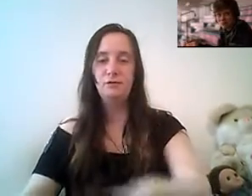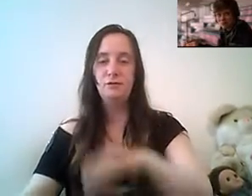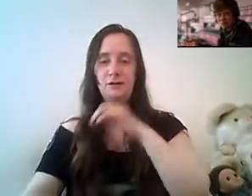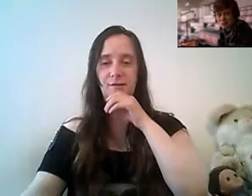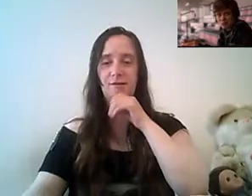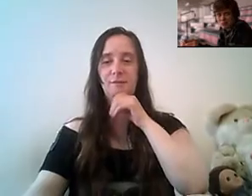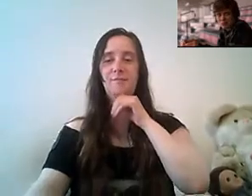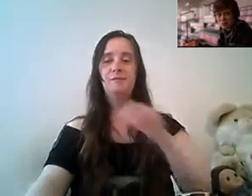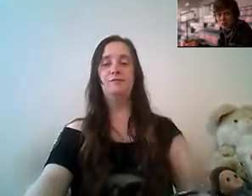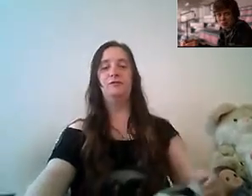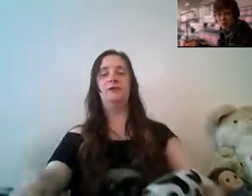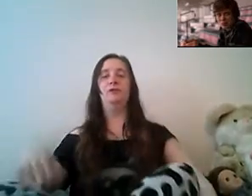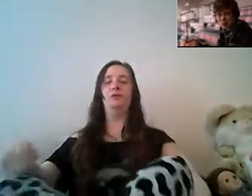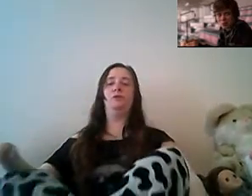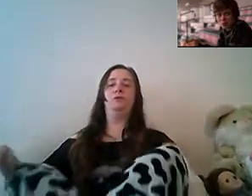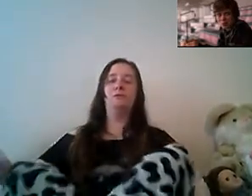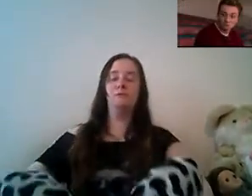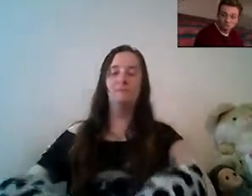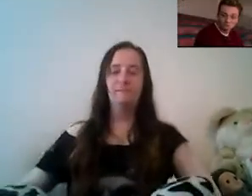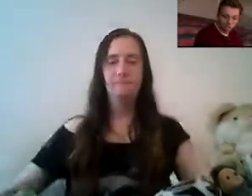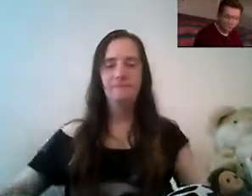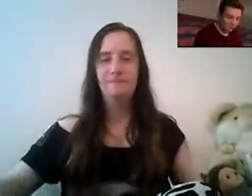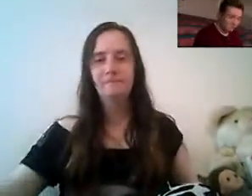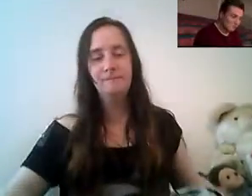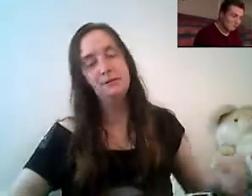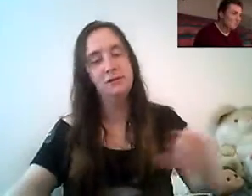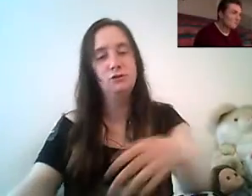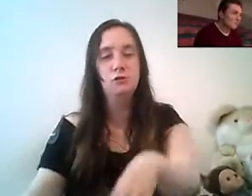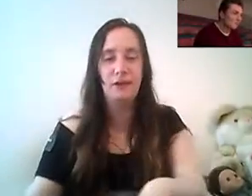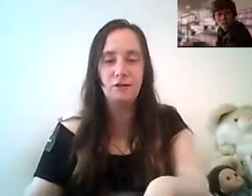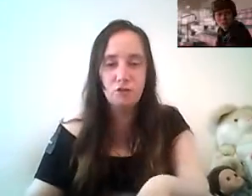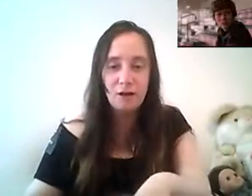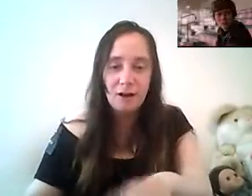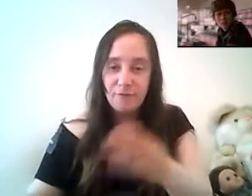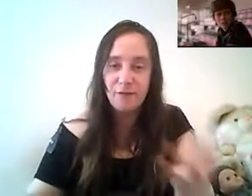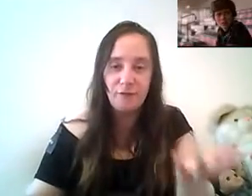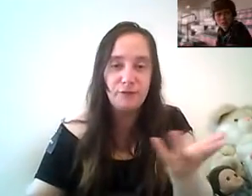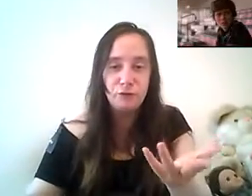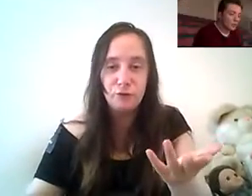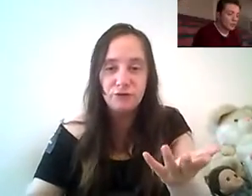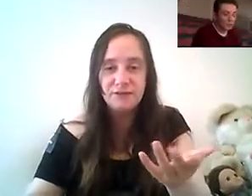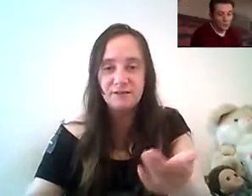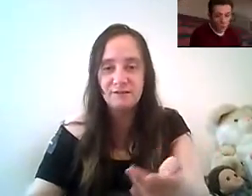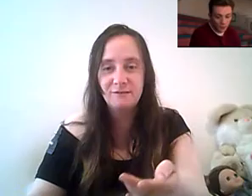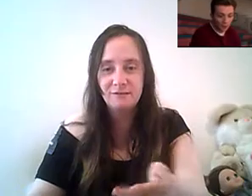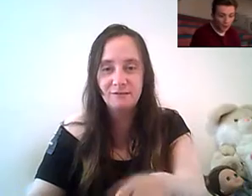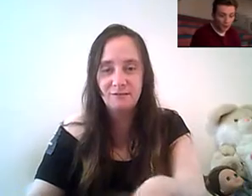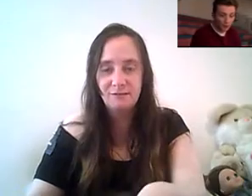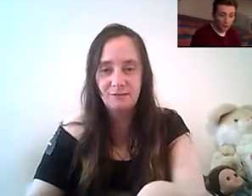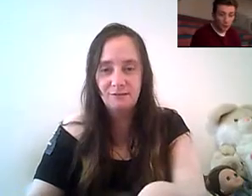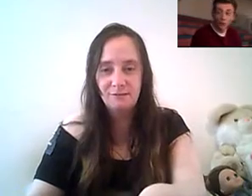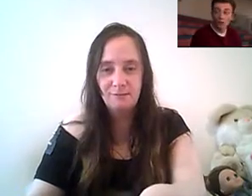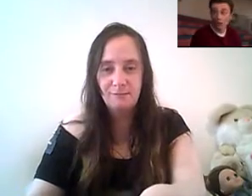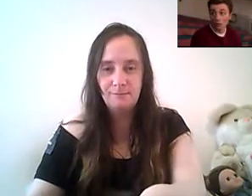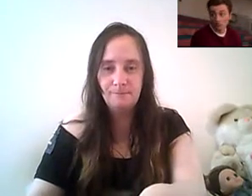i don't it's not dino she's not a dinosaur for your fun stones it would be better if you and i got along